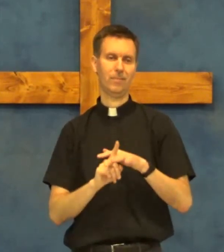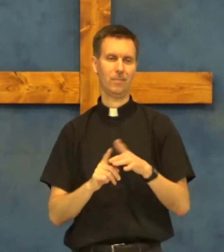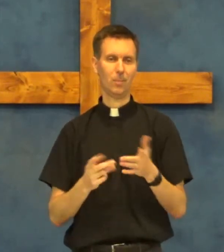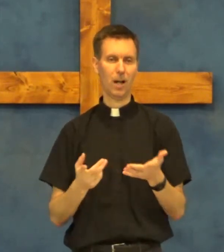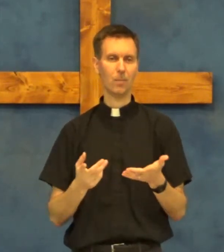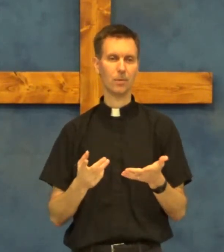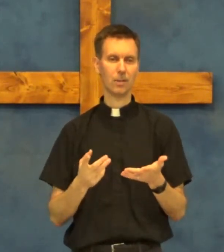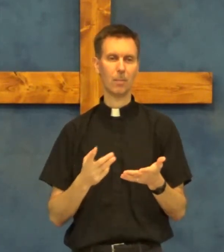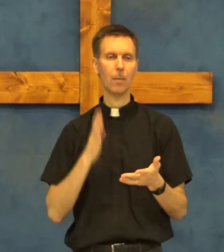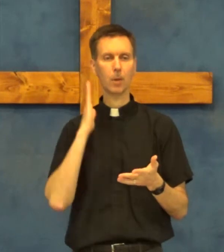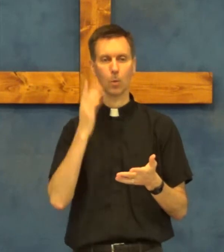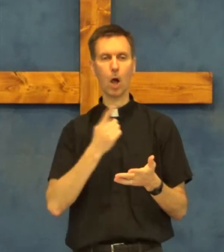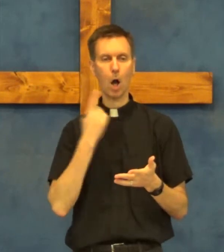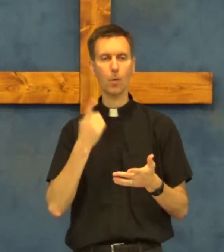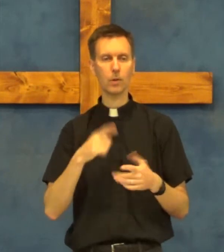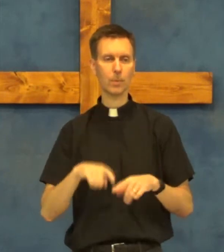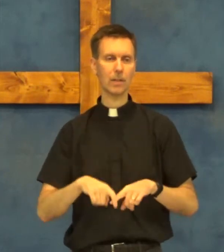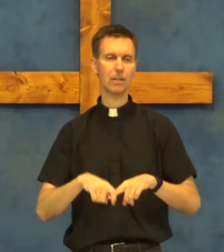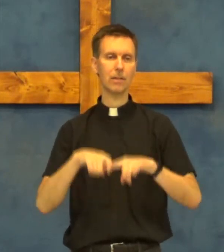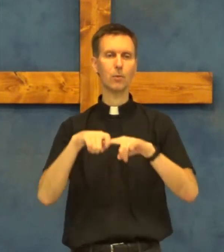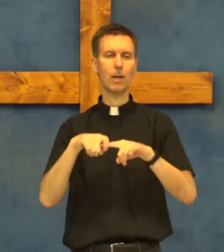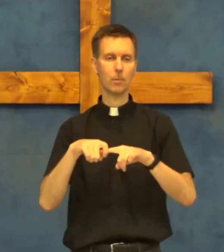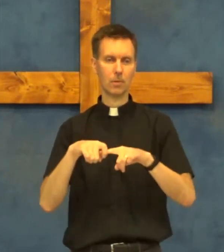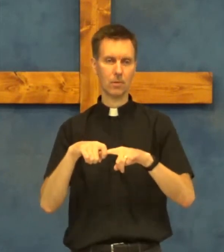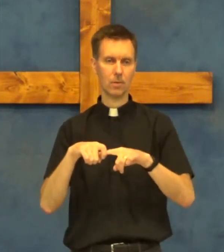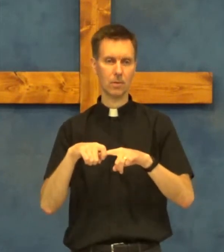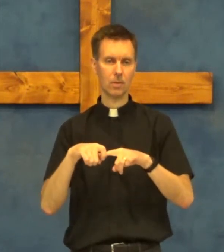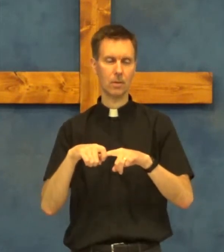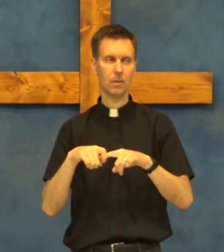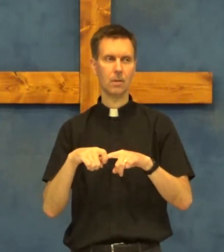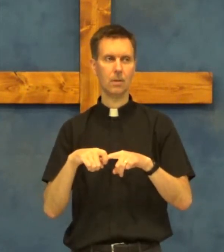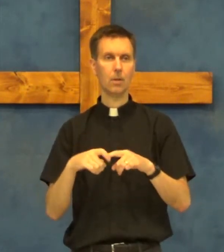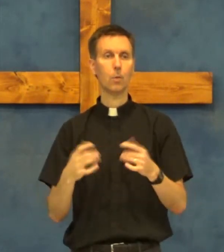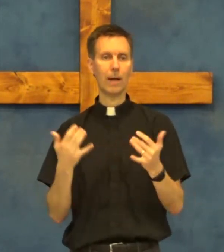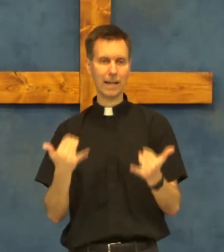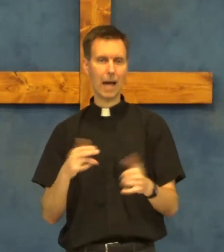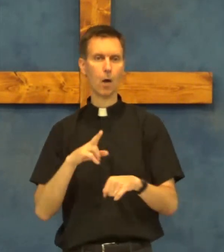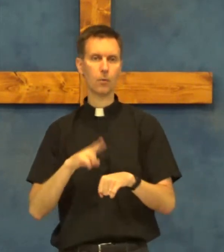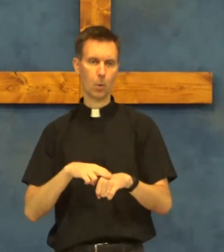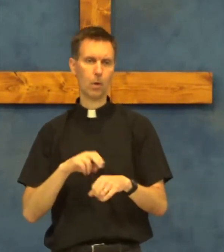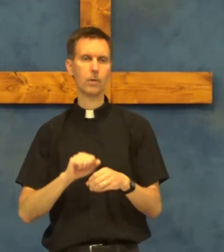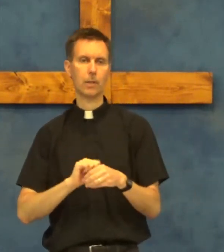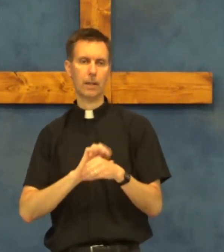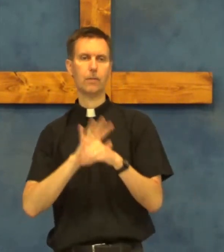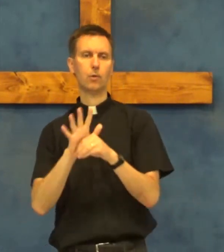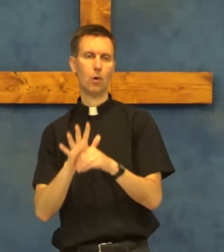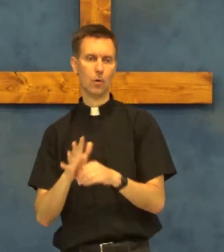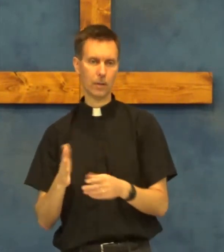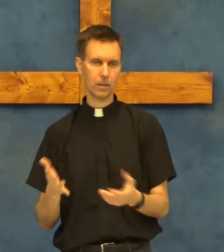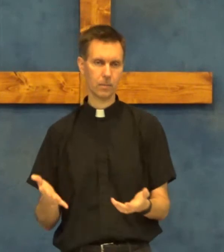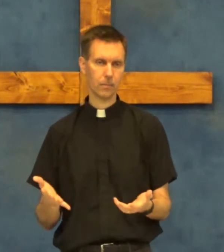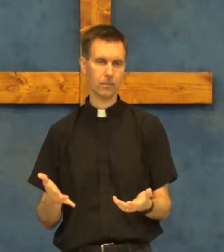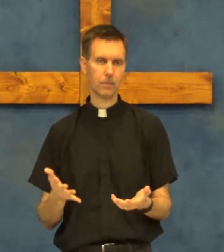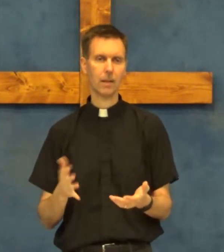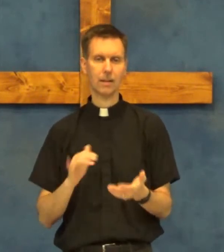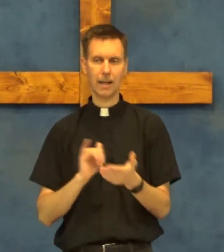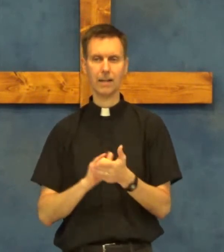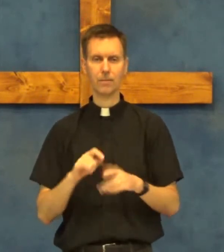problems that come out there will always be disruptions right now of course it is COVID and that's